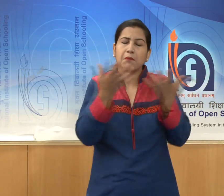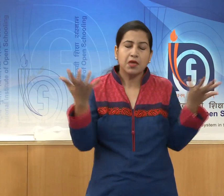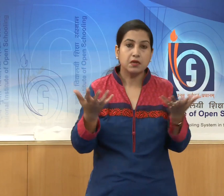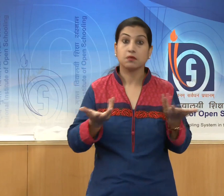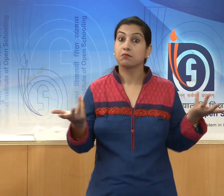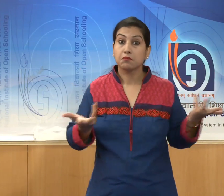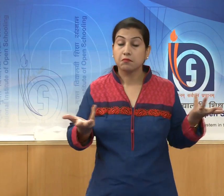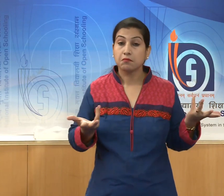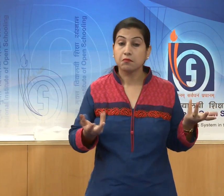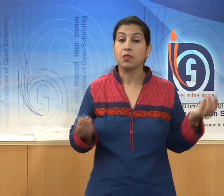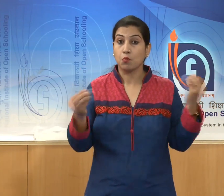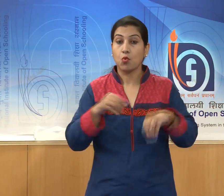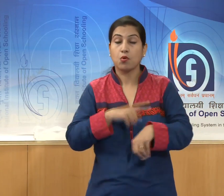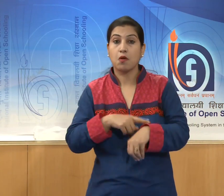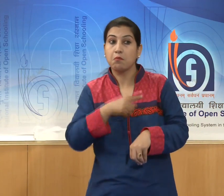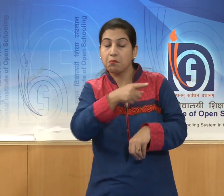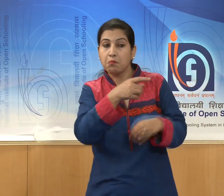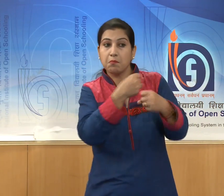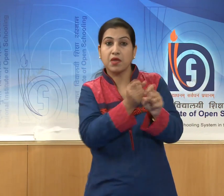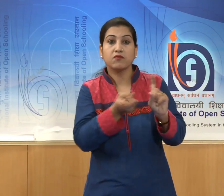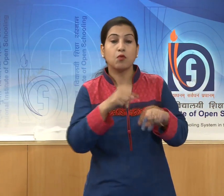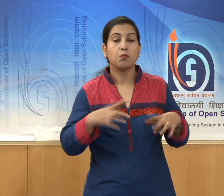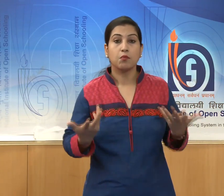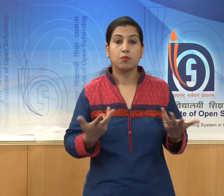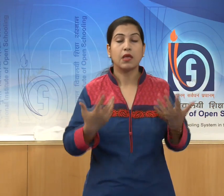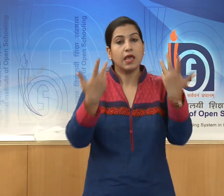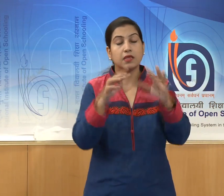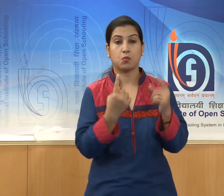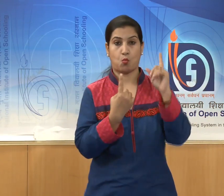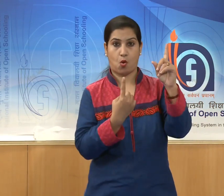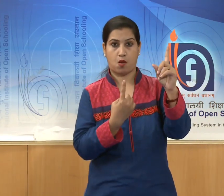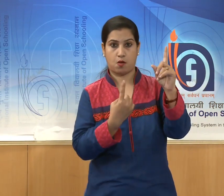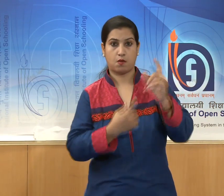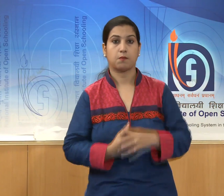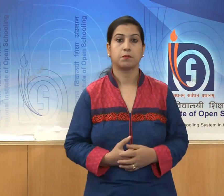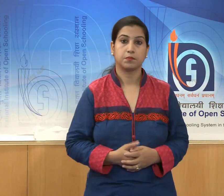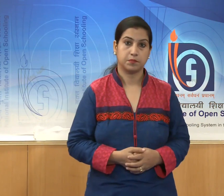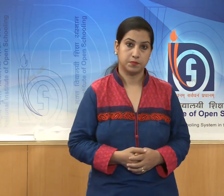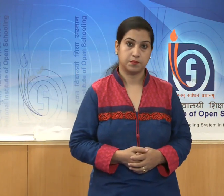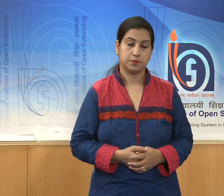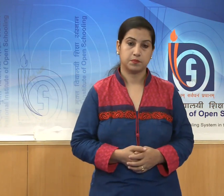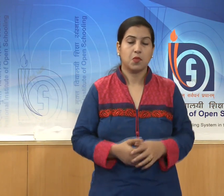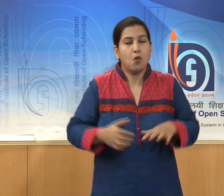of one or more